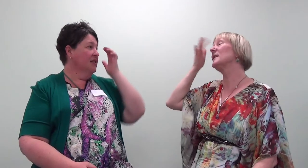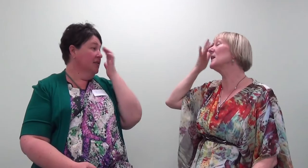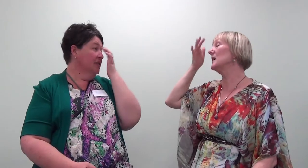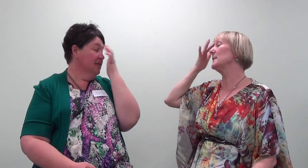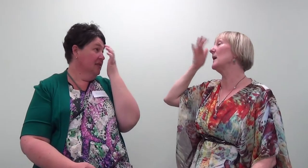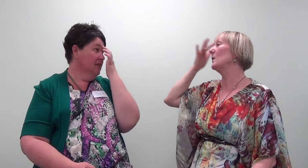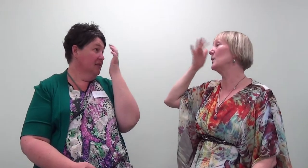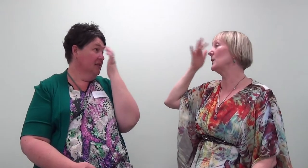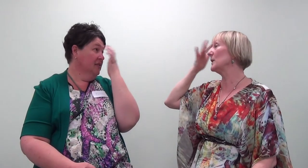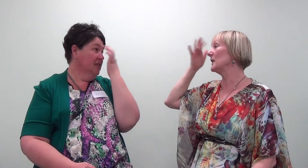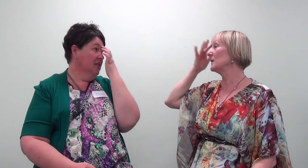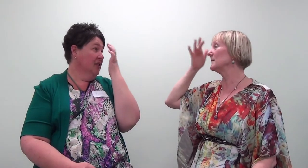thinking about what we're working on.